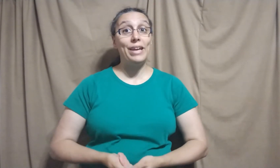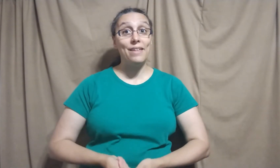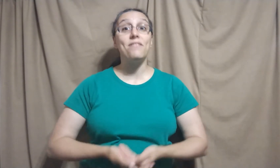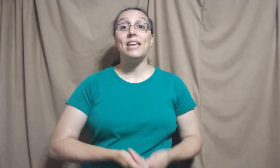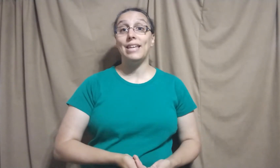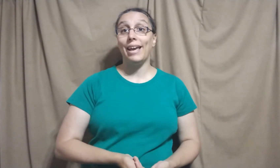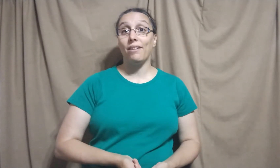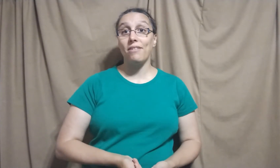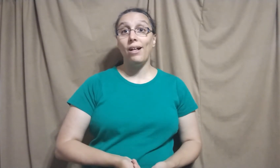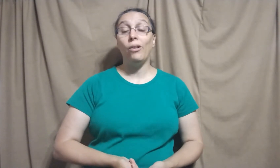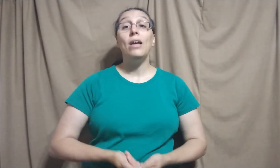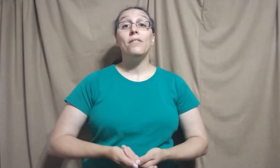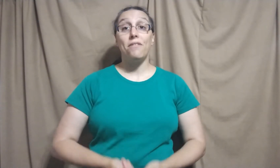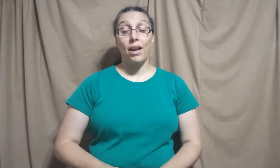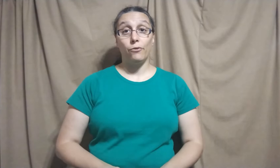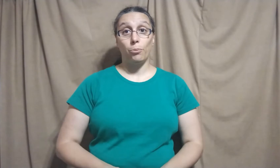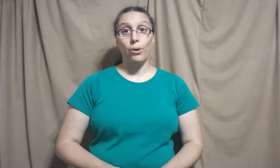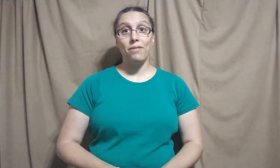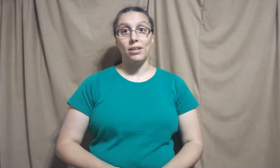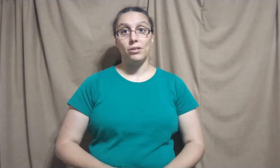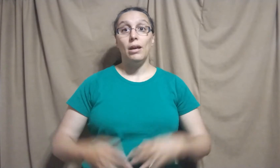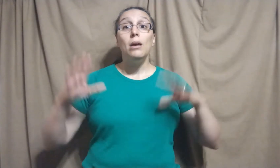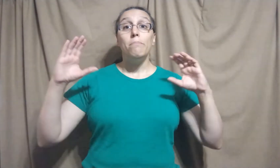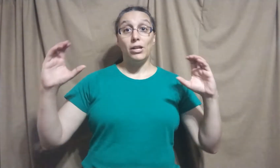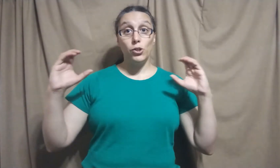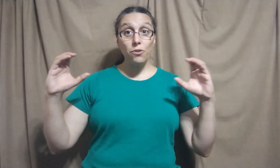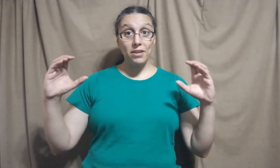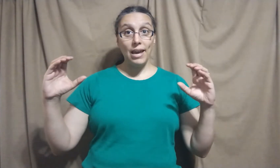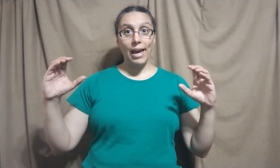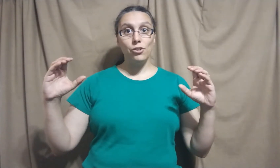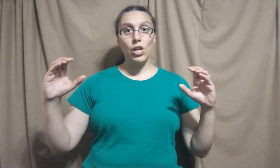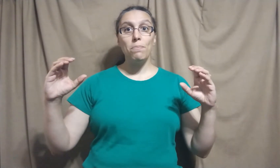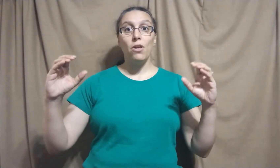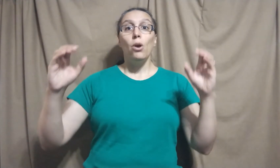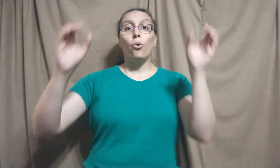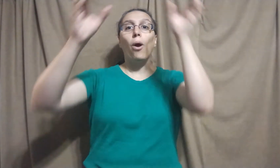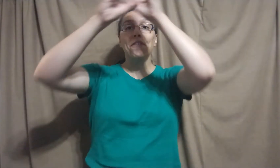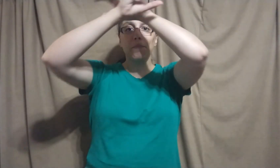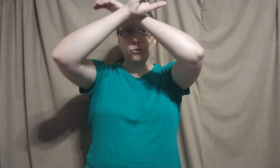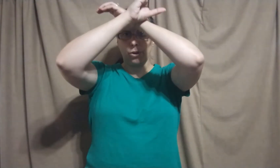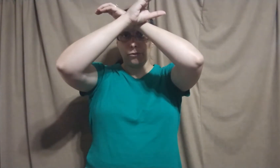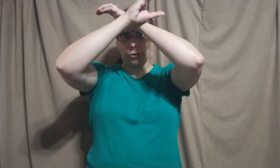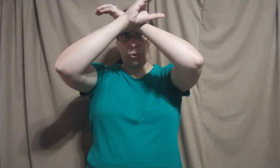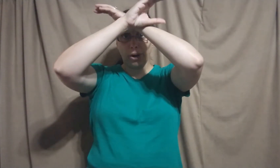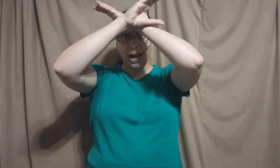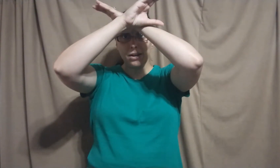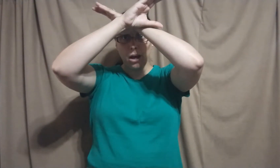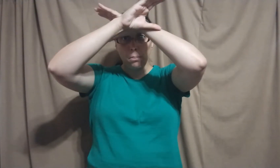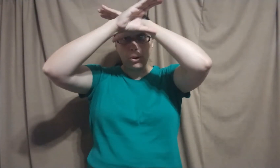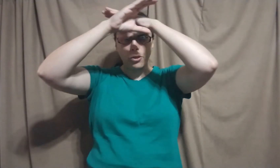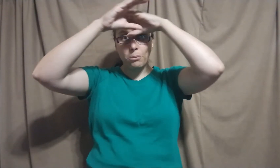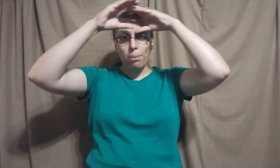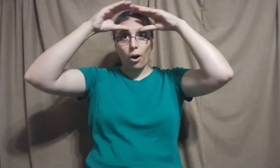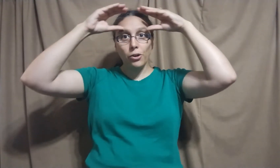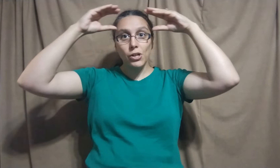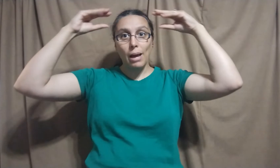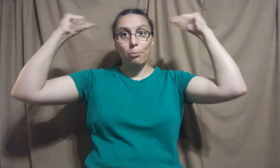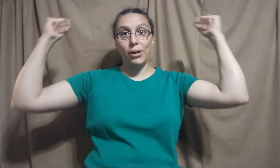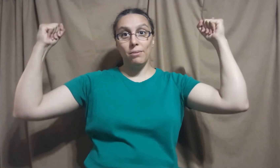is, in ASL, the sign for president. Make two C handshapes, cross them in front of your forehead, pull them apart, and bring them